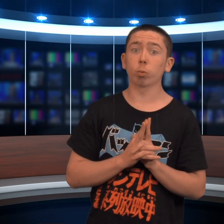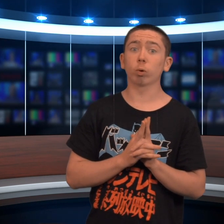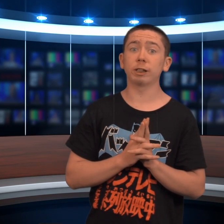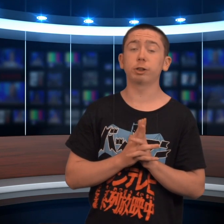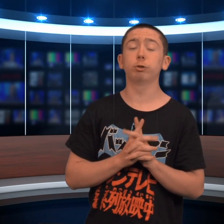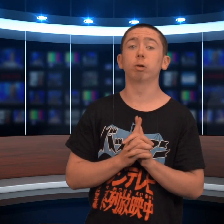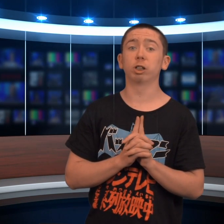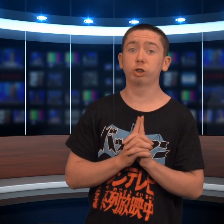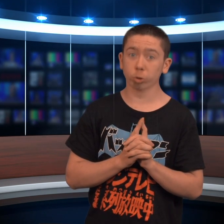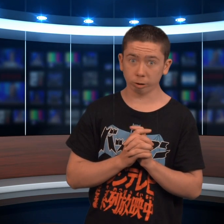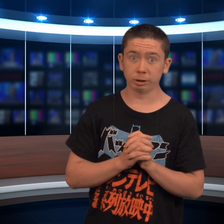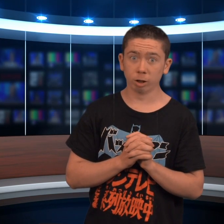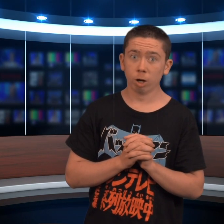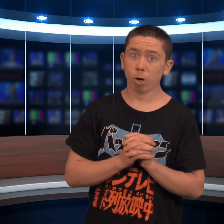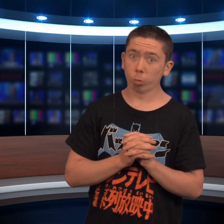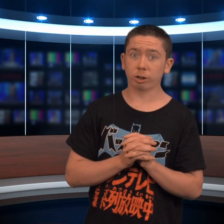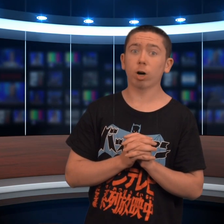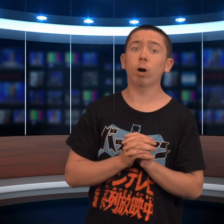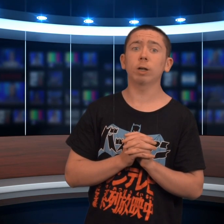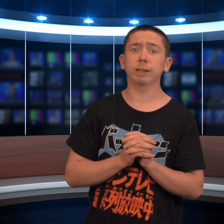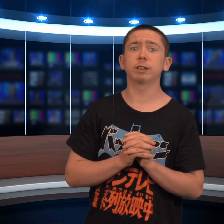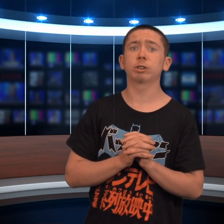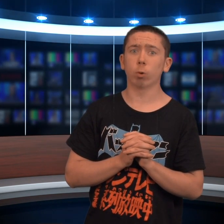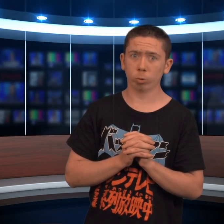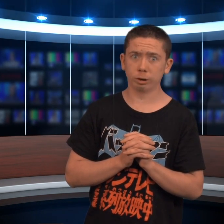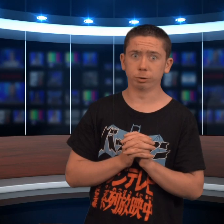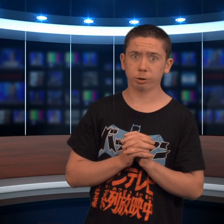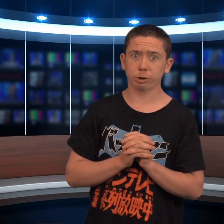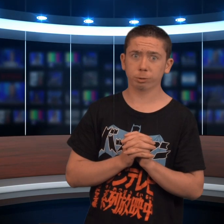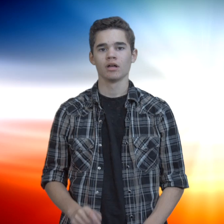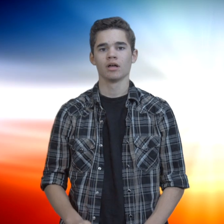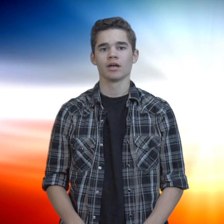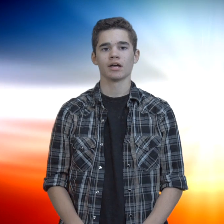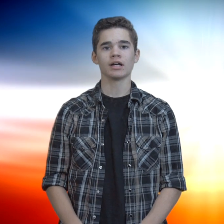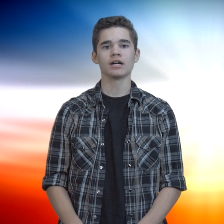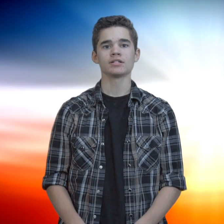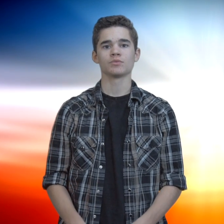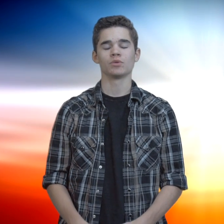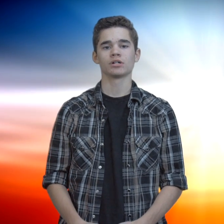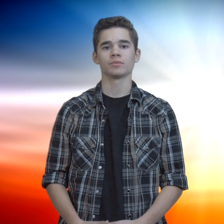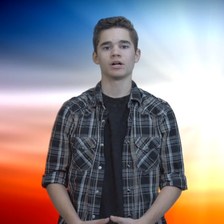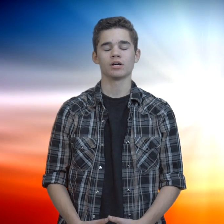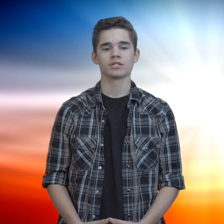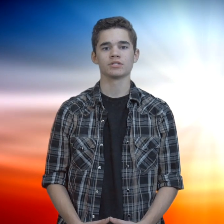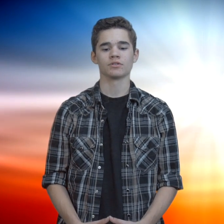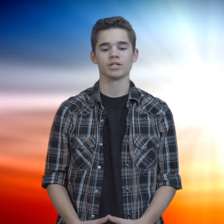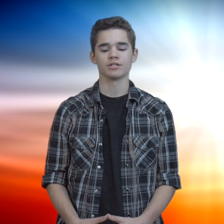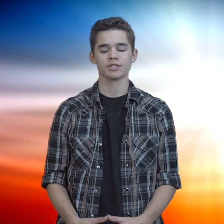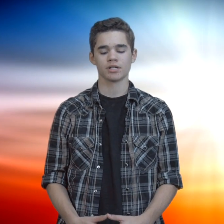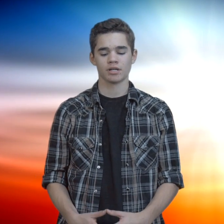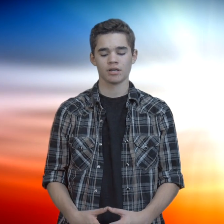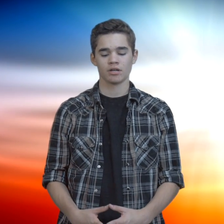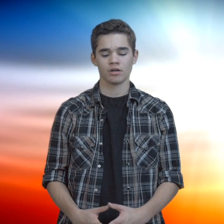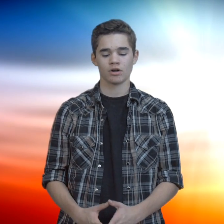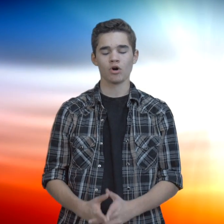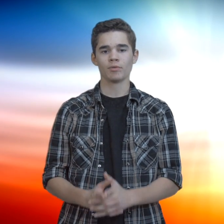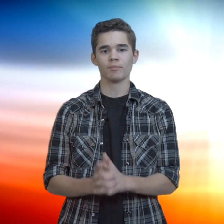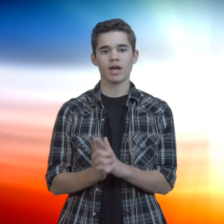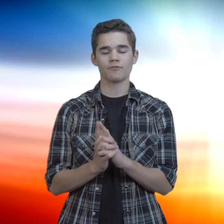right to Jordan with All Access Orioles. Hey guys, welcome to All Access Orioles. Open mat